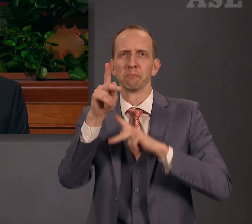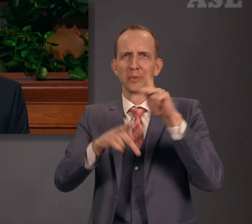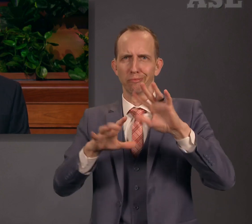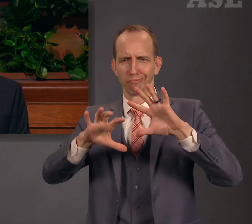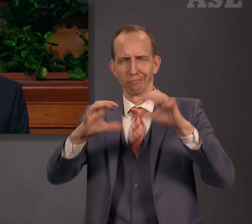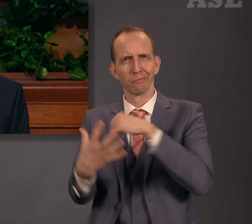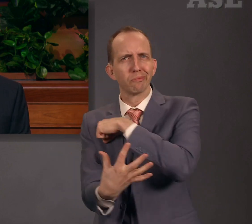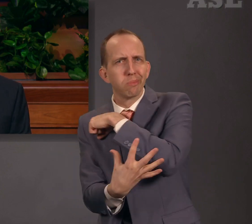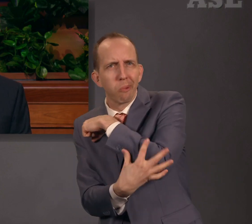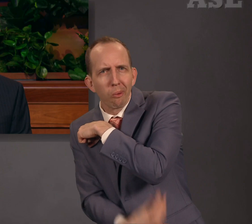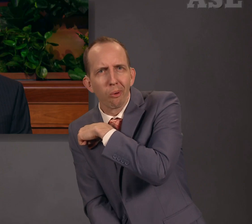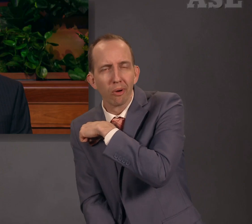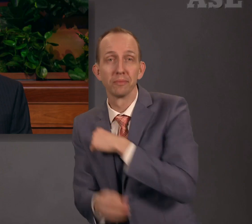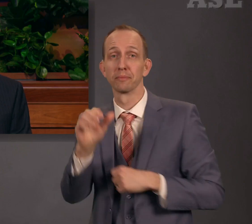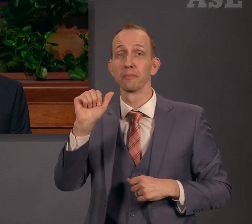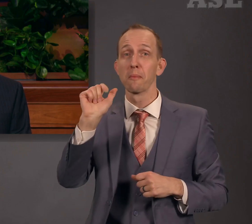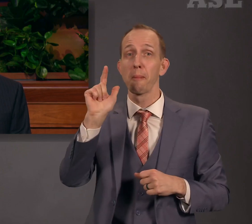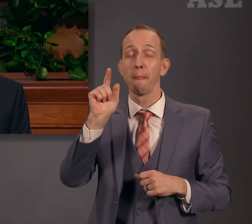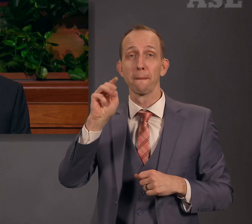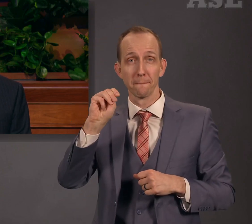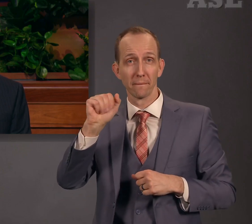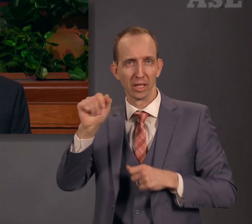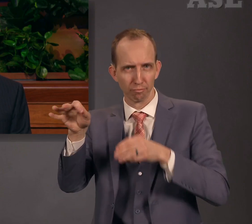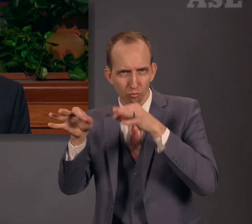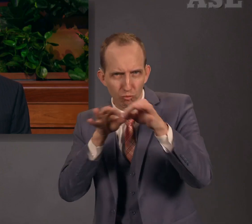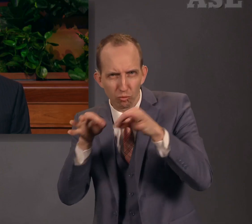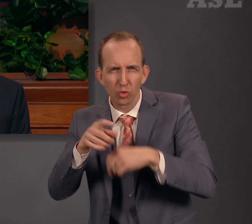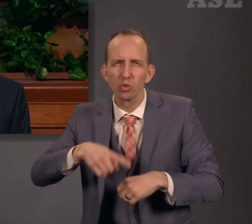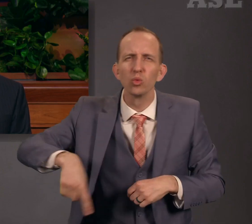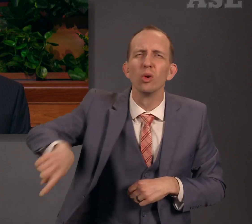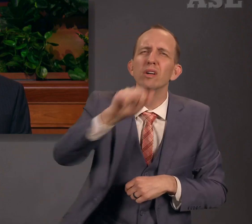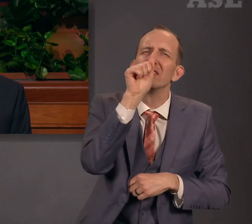the poor, whose afflictions had compelled them to be humble.